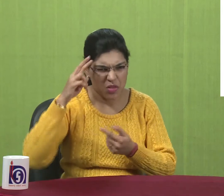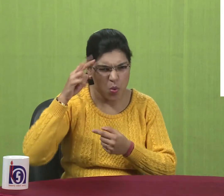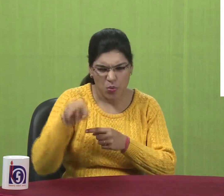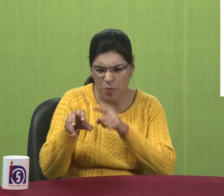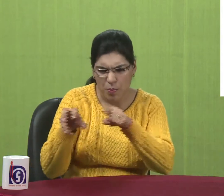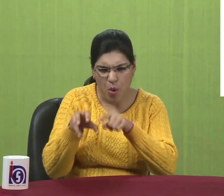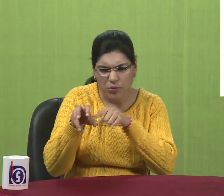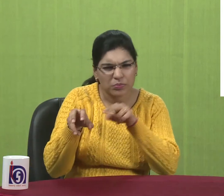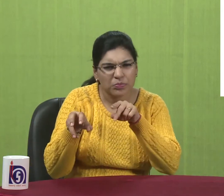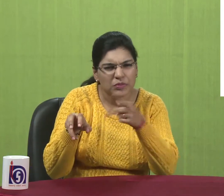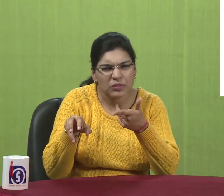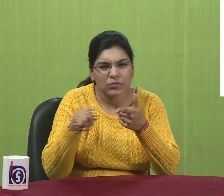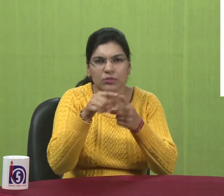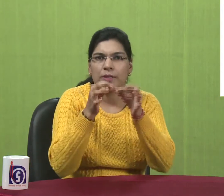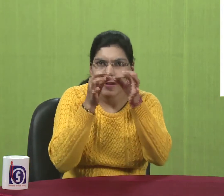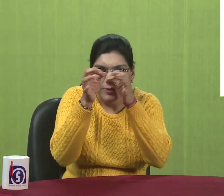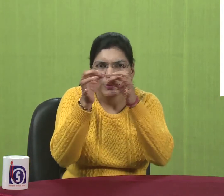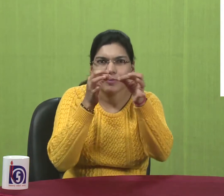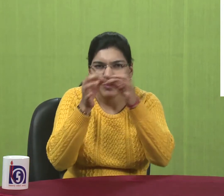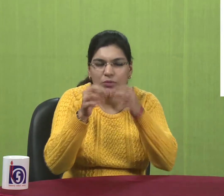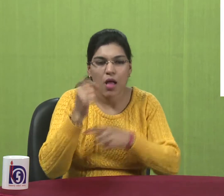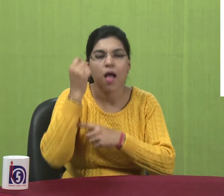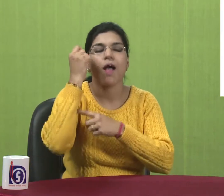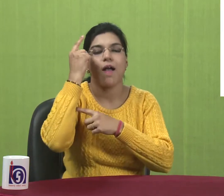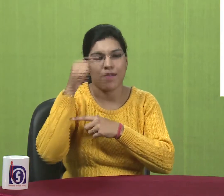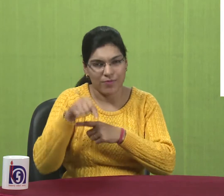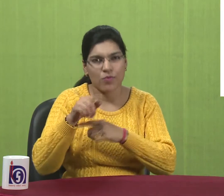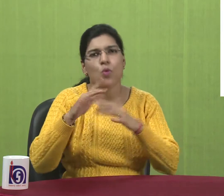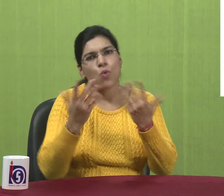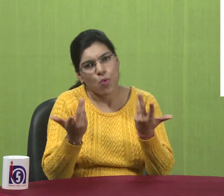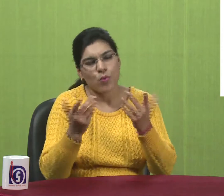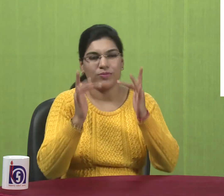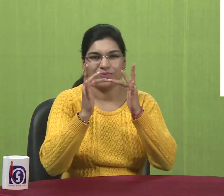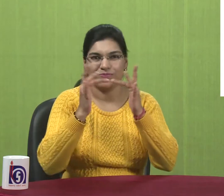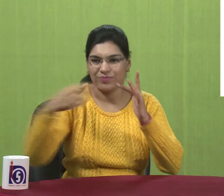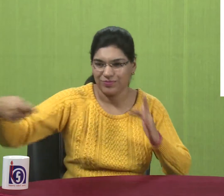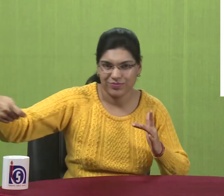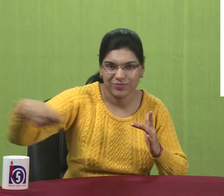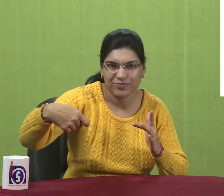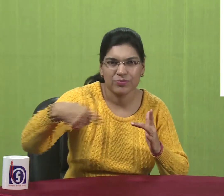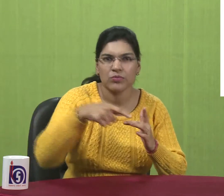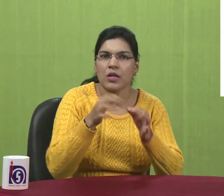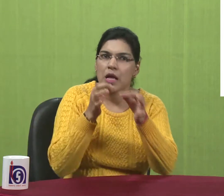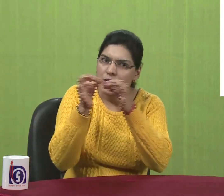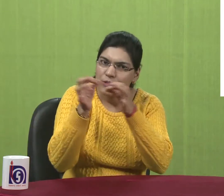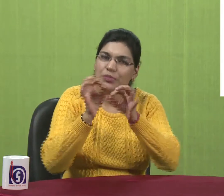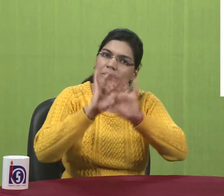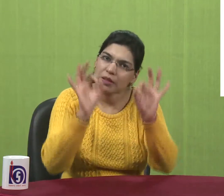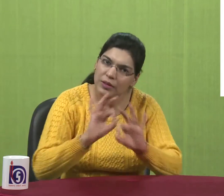When you have a doubt regarding a feature you can always ask your help and